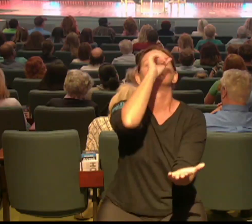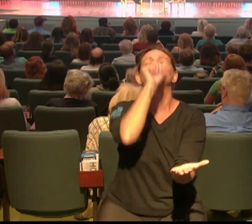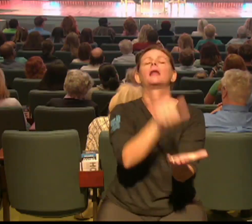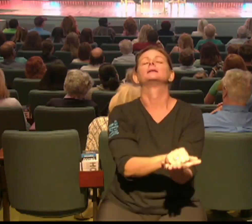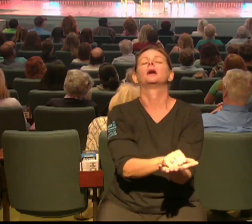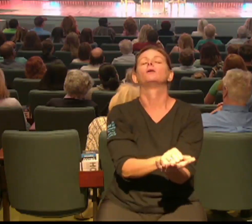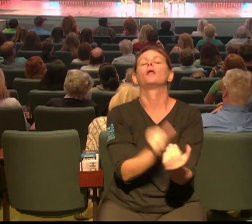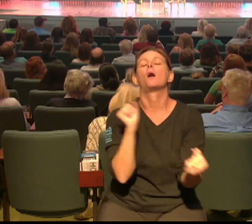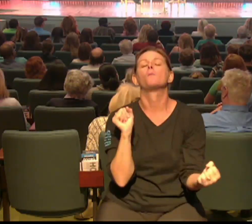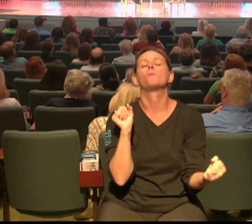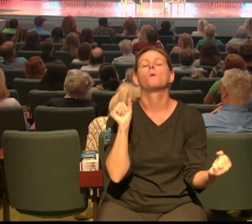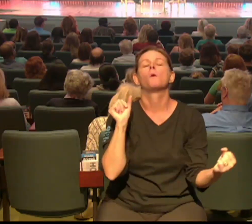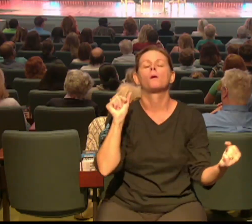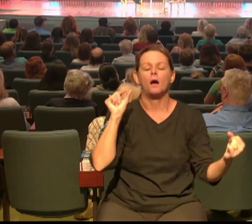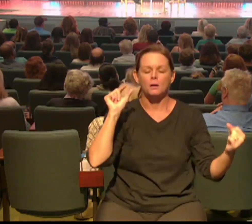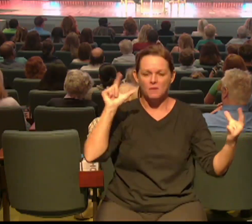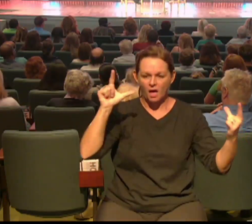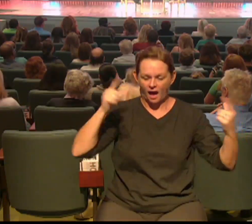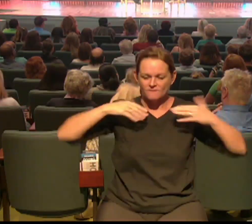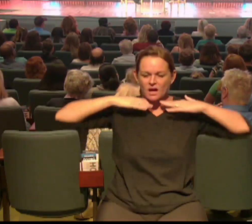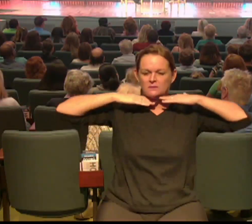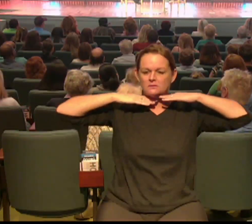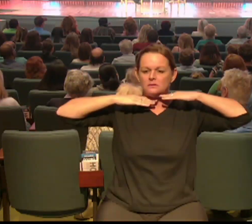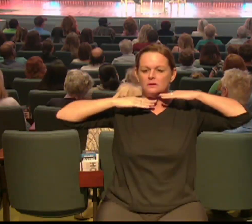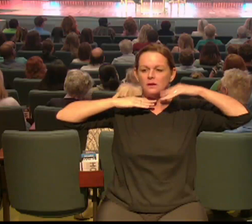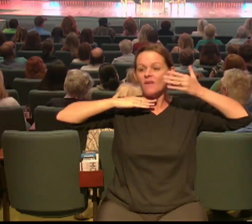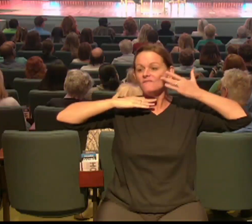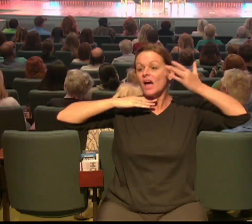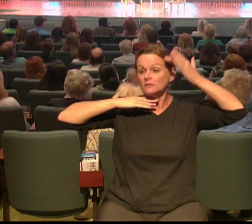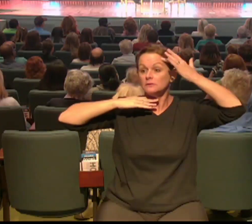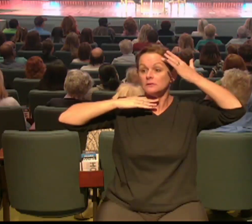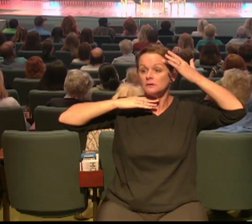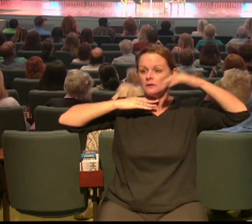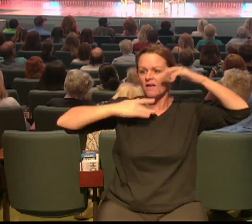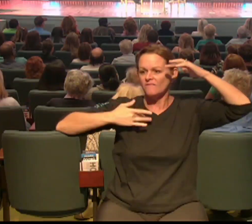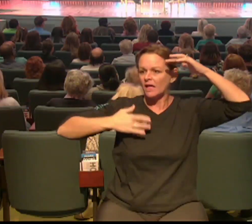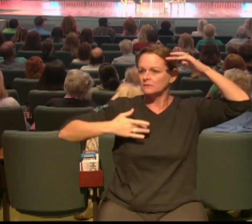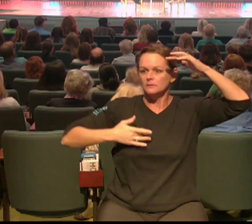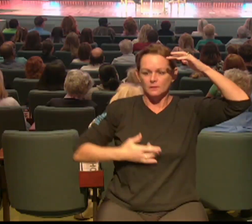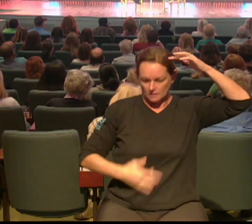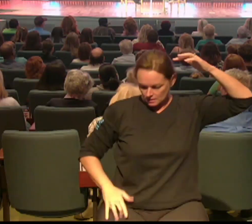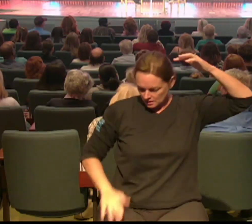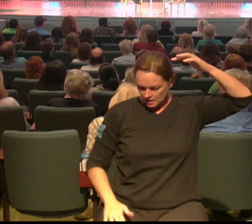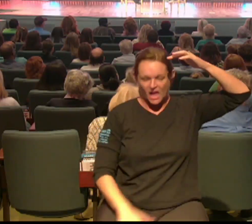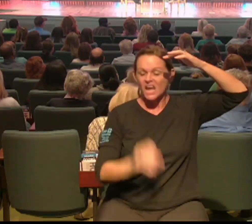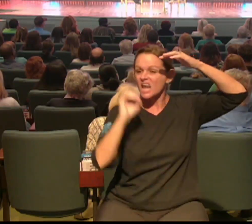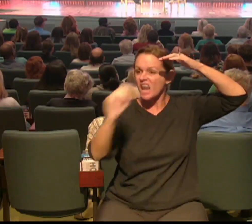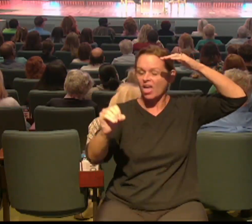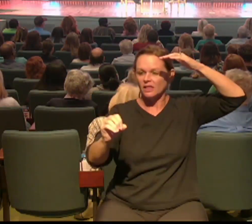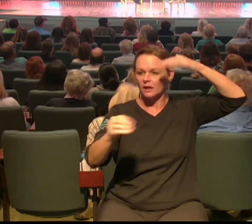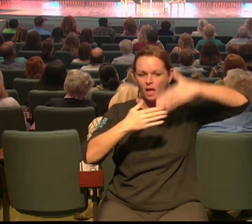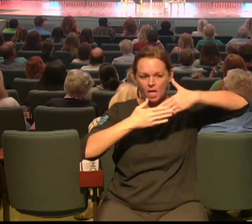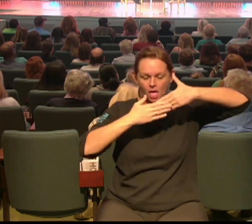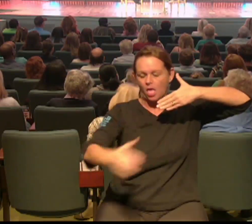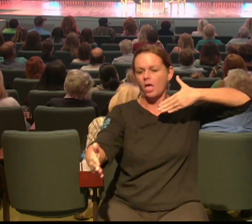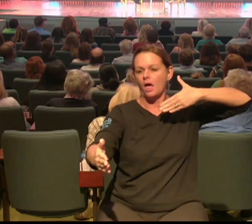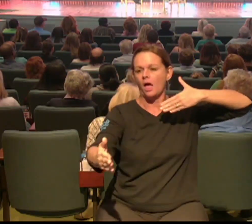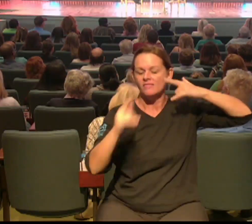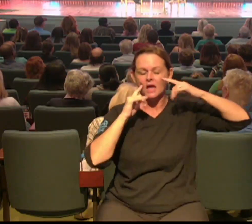to I could feel nothing below my neck and I thought my life has changed forever but then in a few minutes the shock wore off and I began to